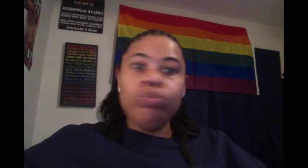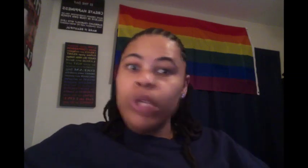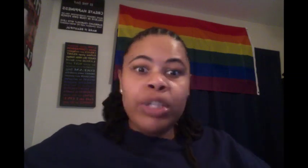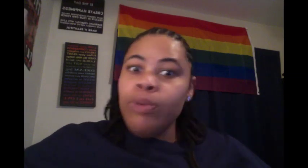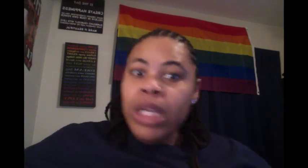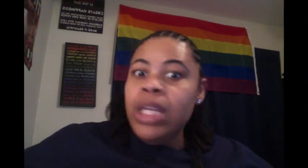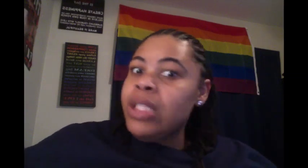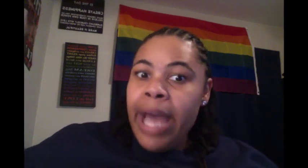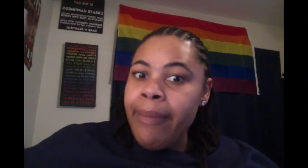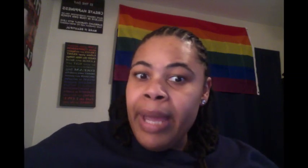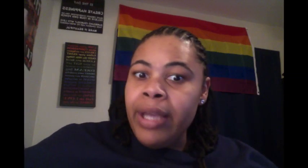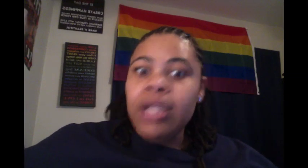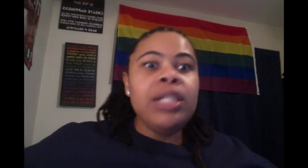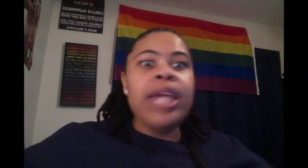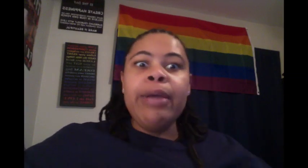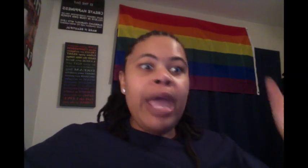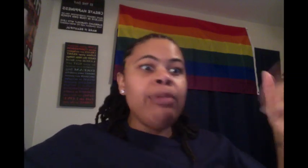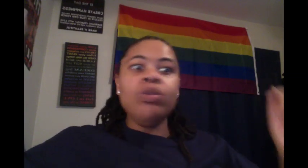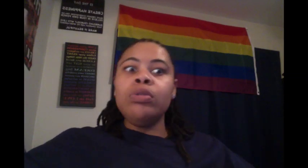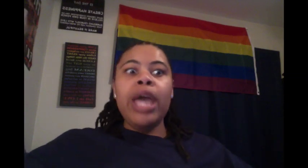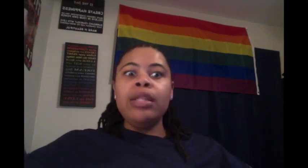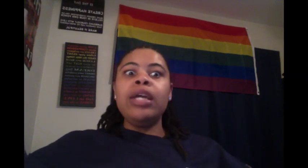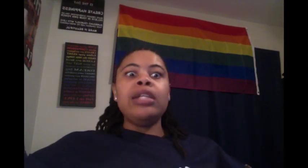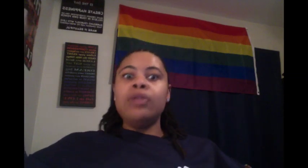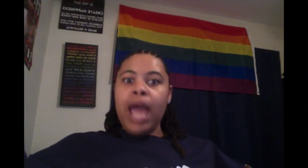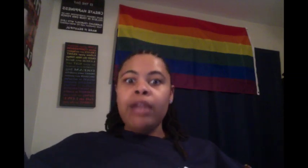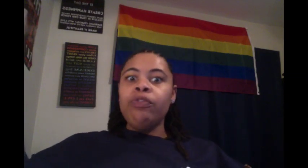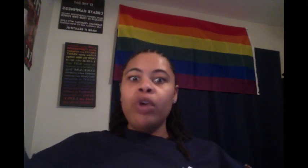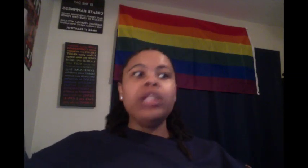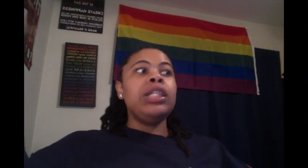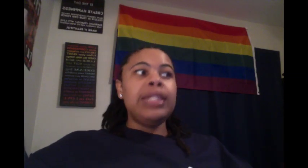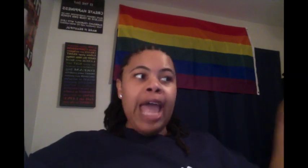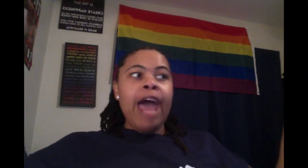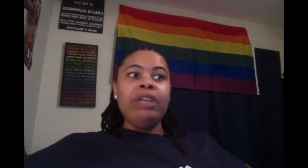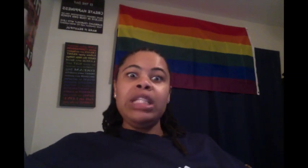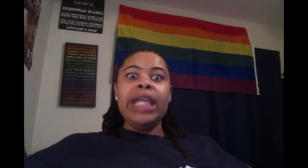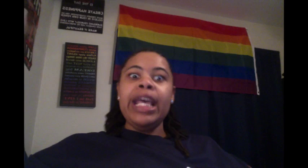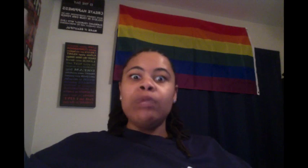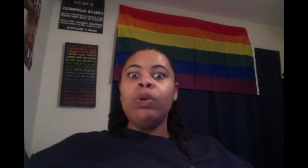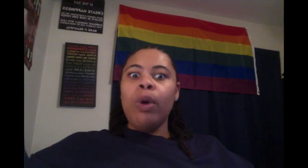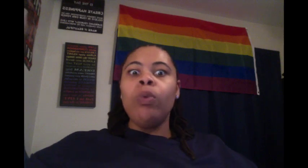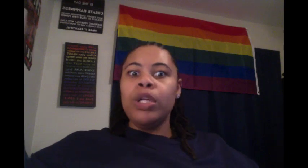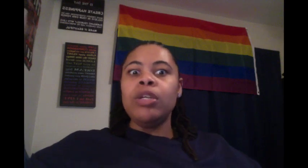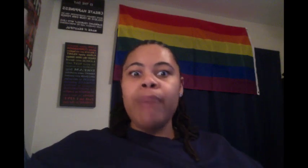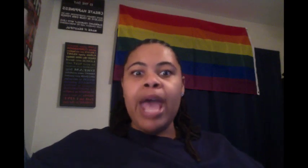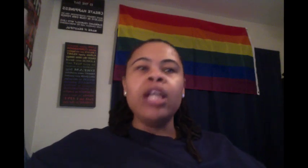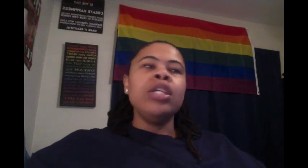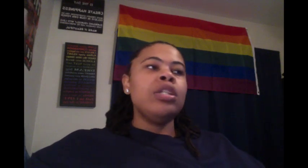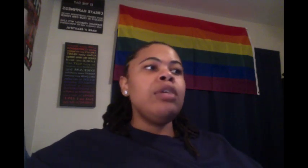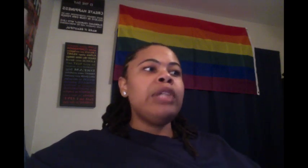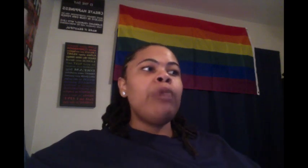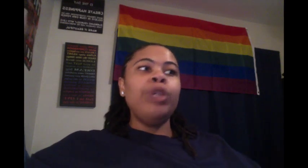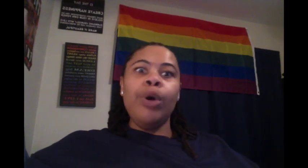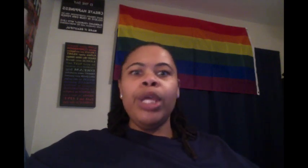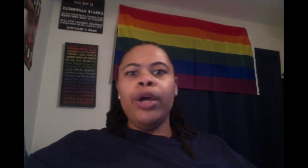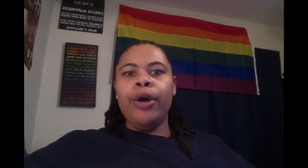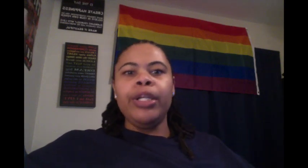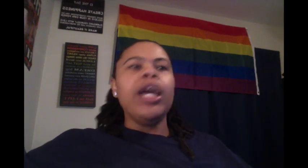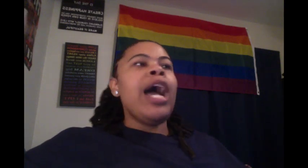Richard wouldn't get his job back. They came together as a united front, the staff, and said, yes, we want Richard back. So, it was like, we gonna get on it. I